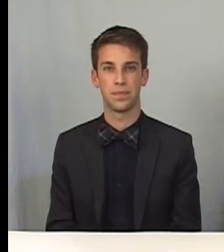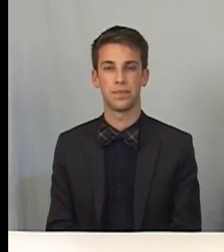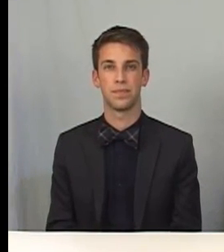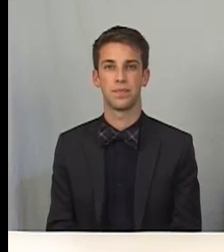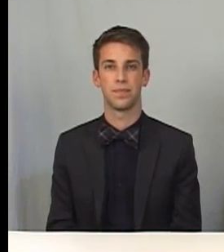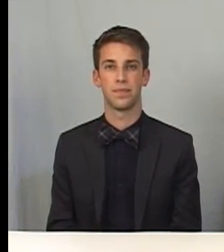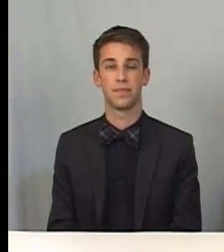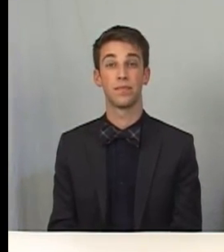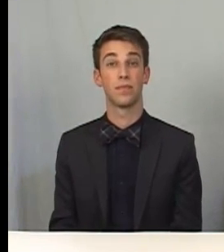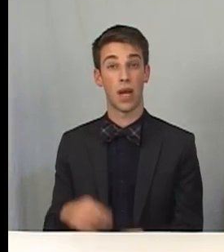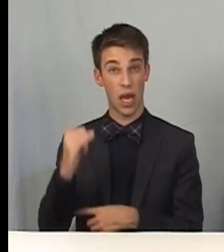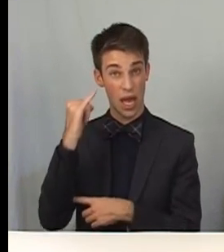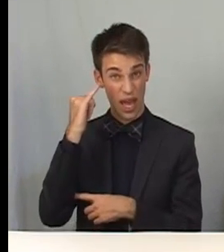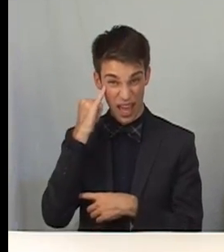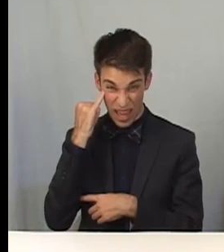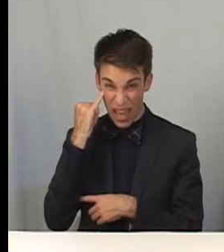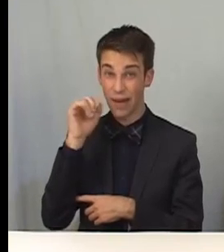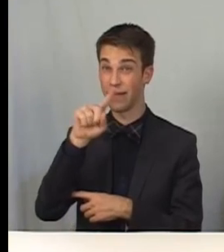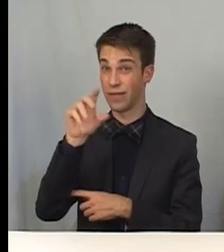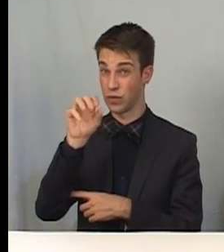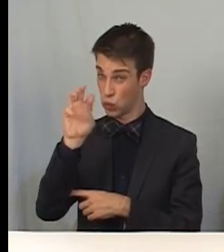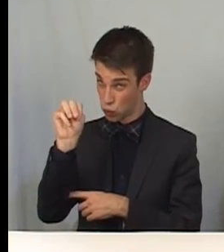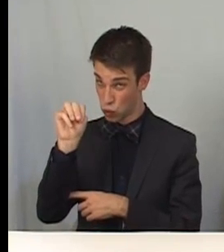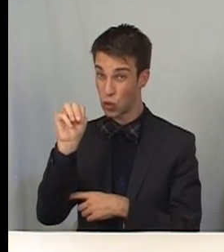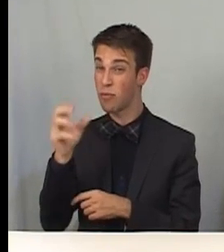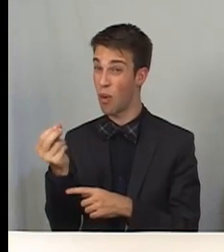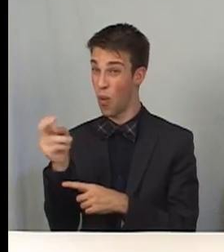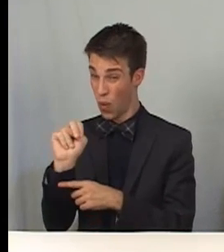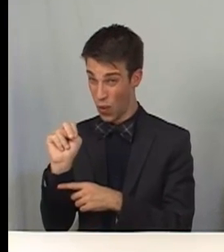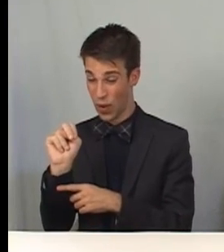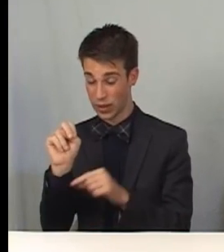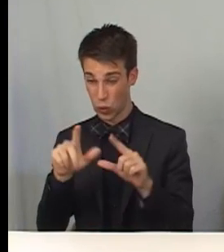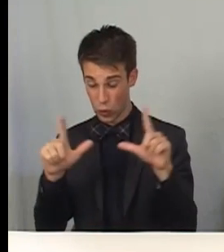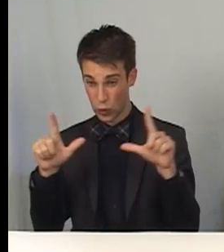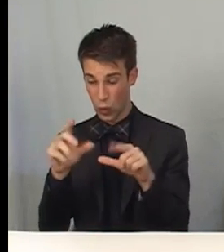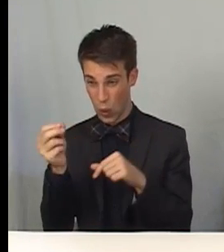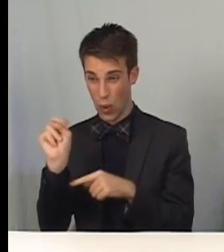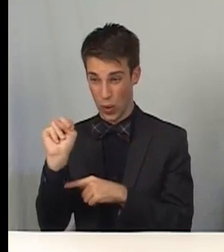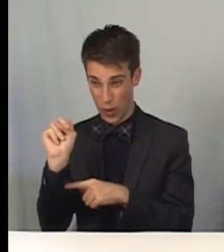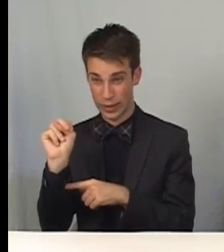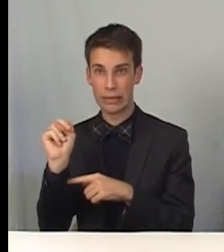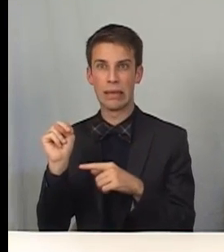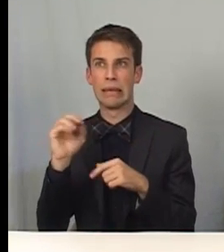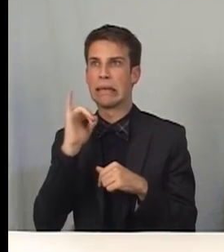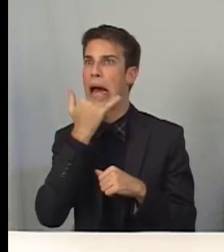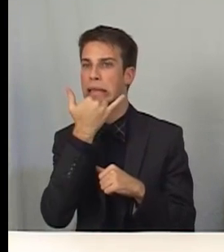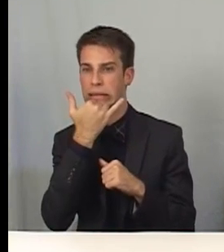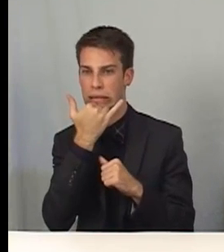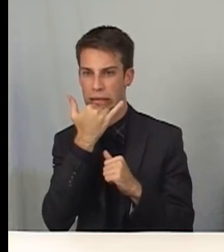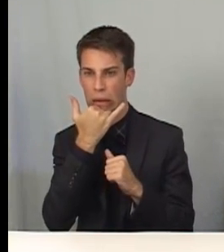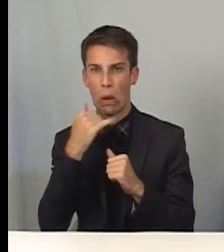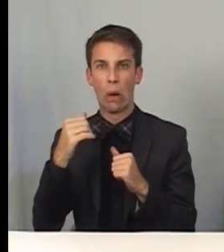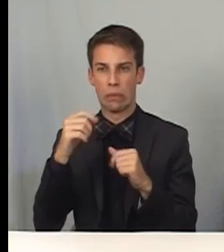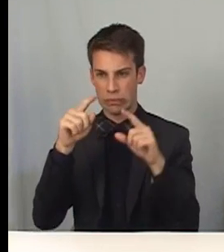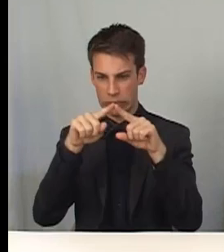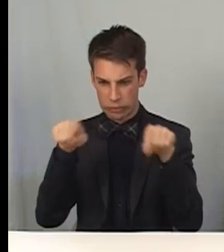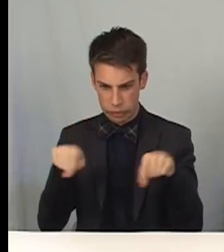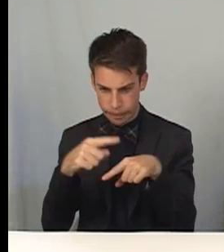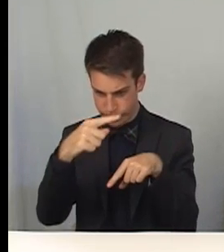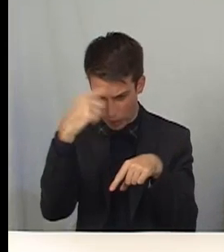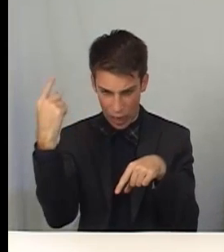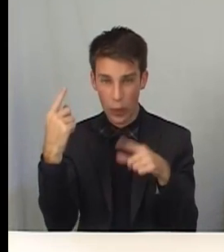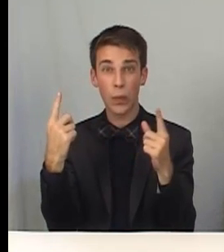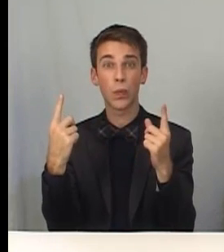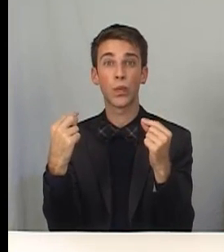If you have Zoom enabled and accidentally activated the screen curtain, you can turn off the screen curtain by